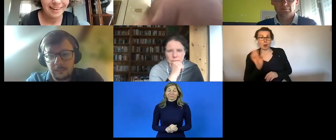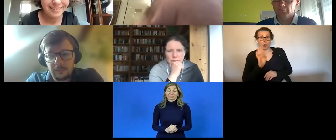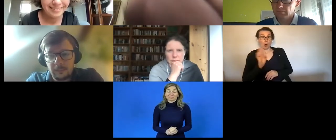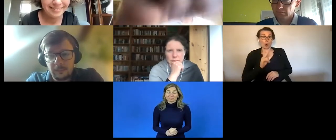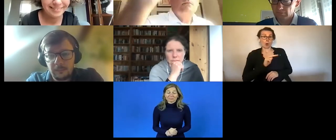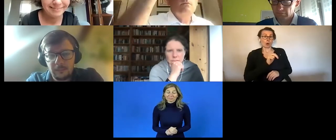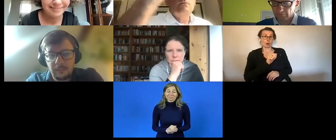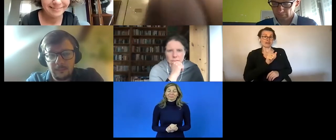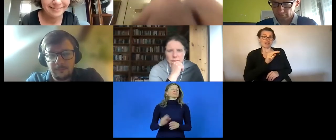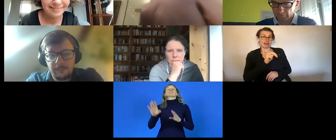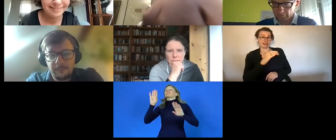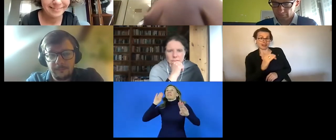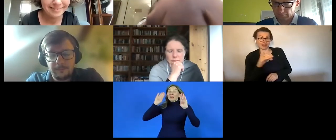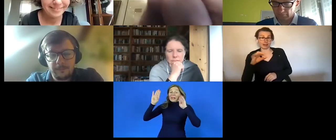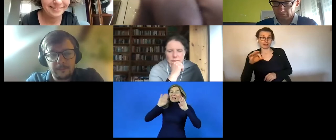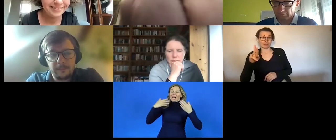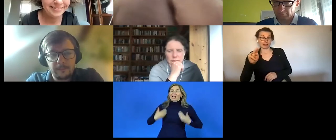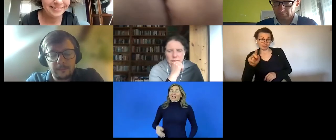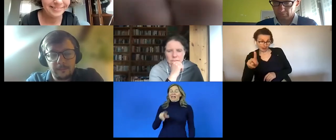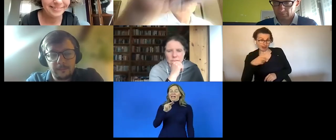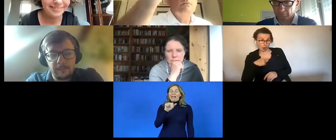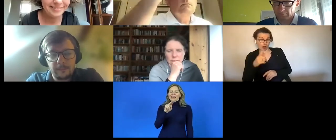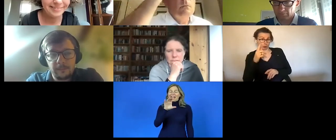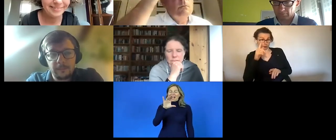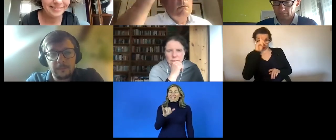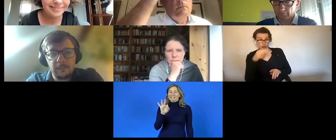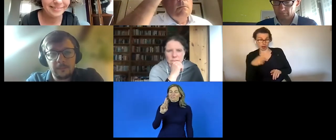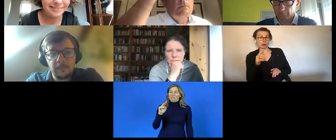am nancy friend from